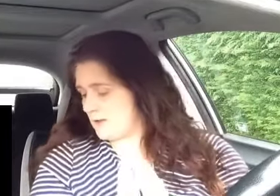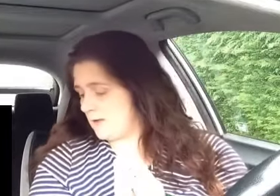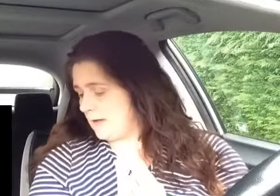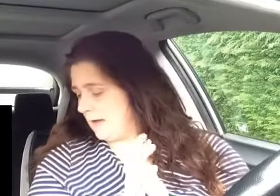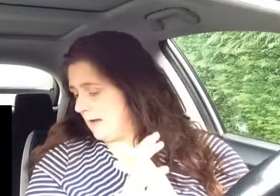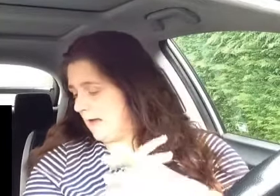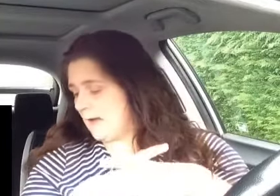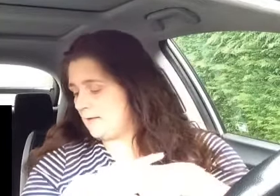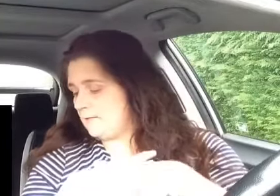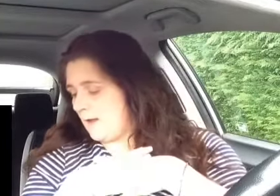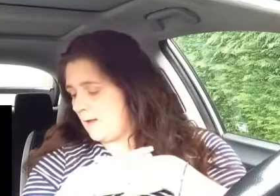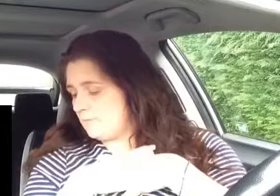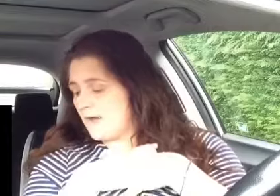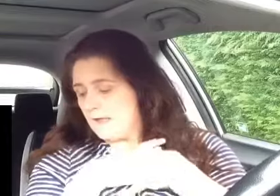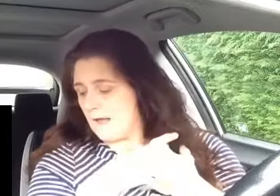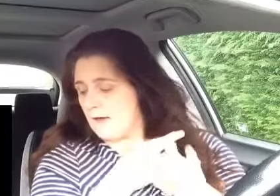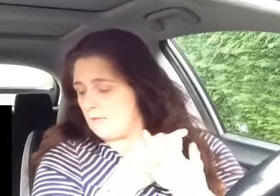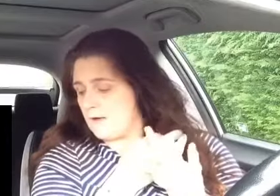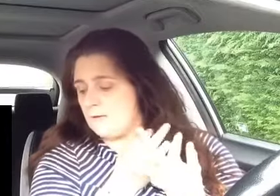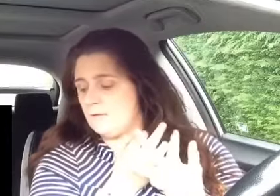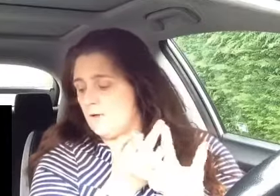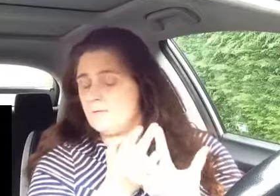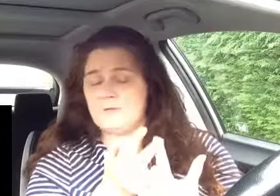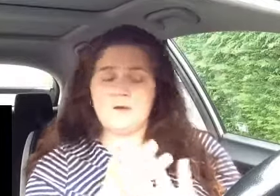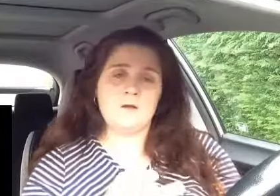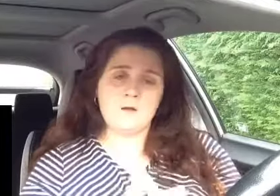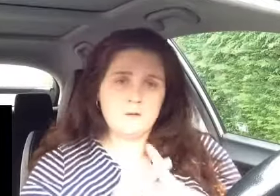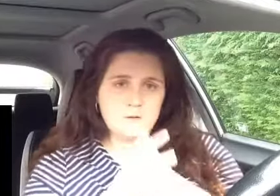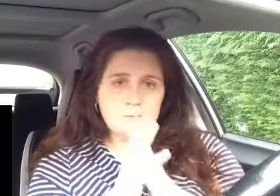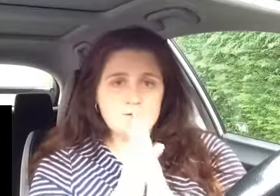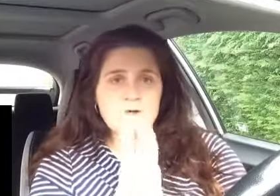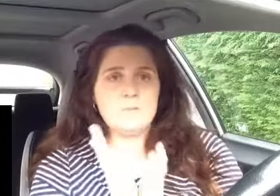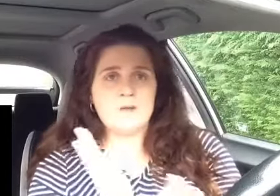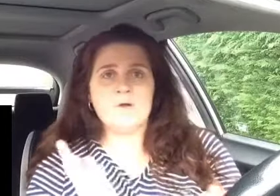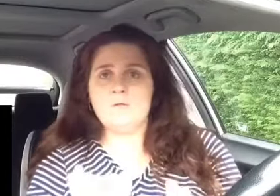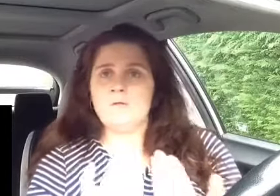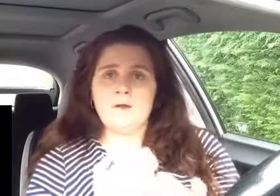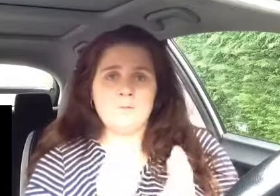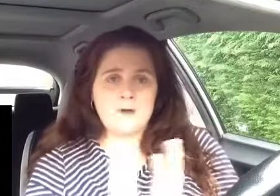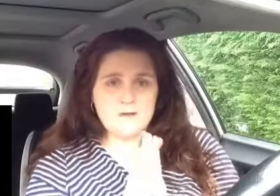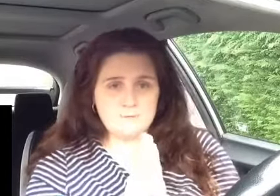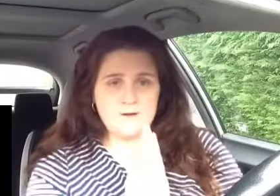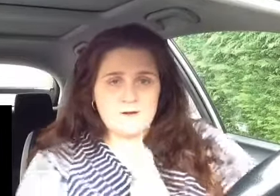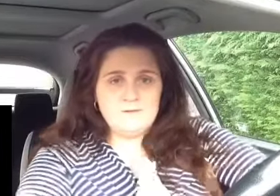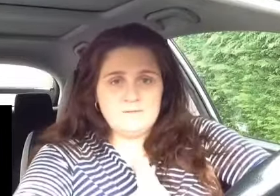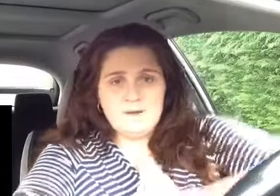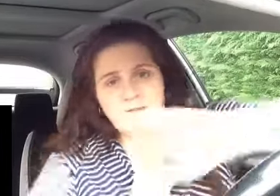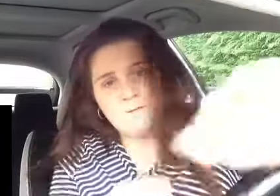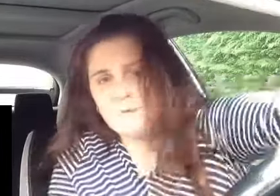and um take care and hopefully you'll see me when in my next video take care bye